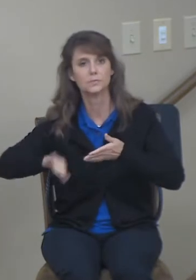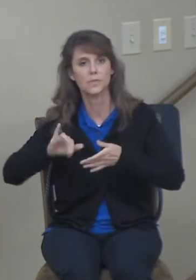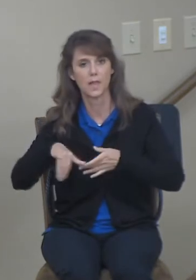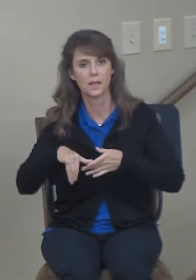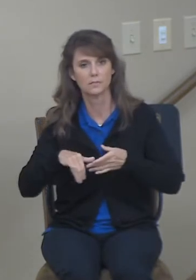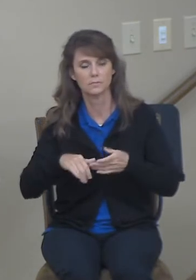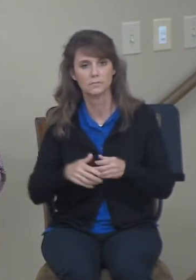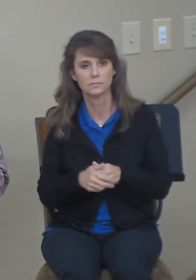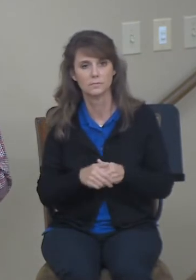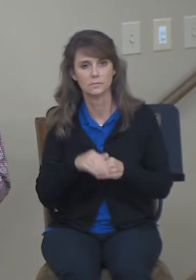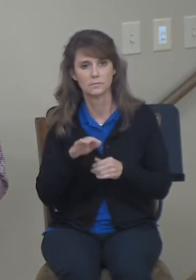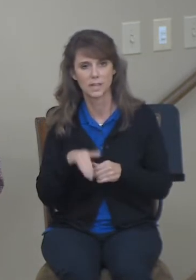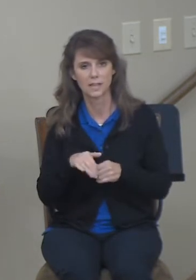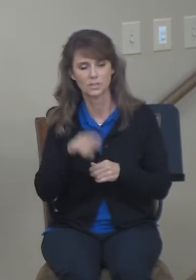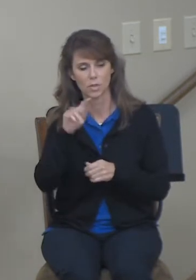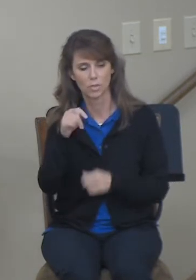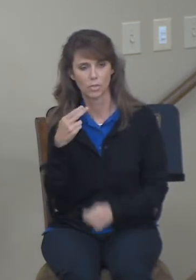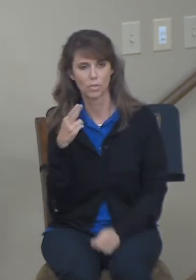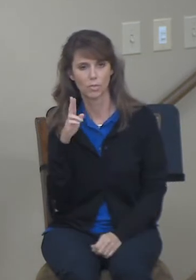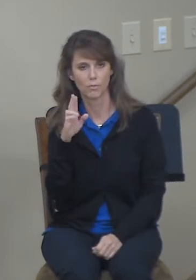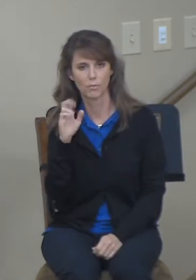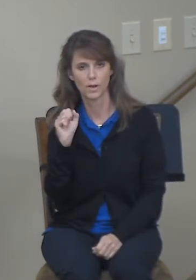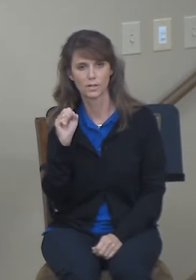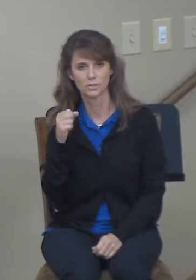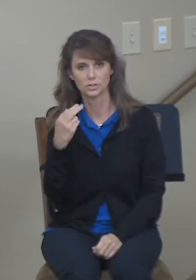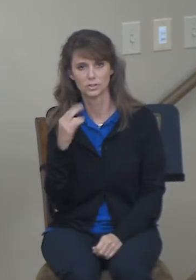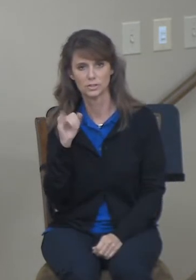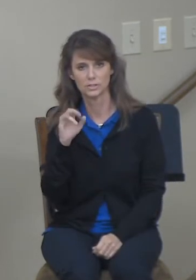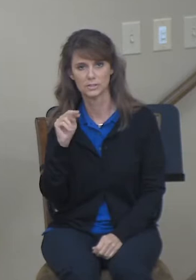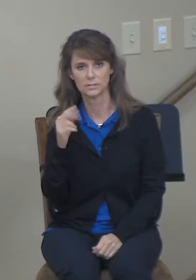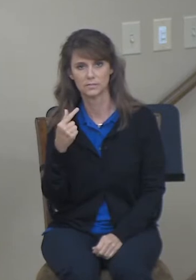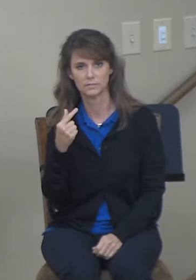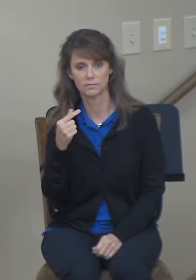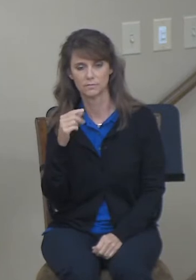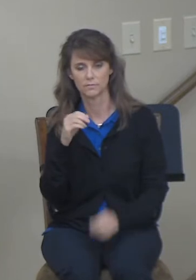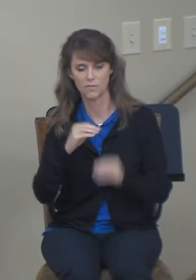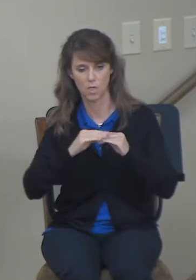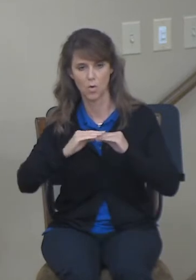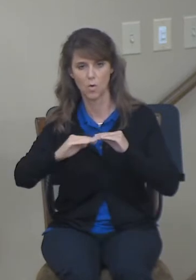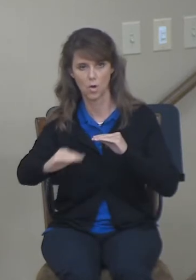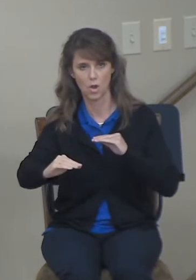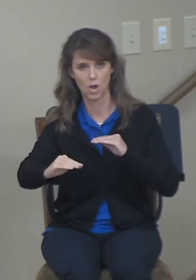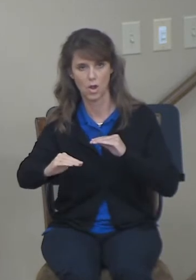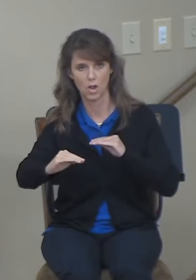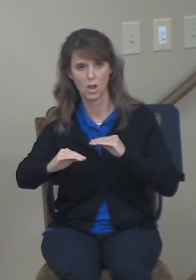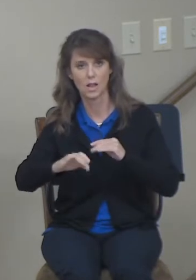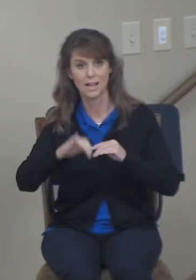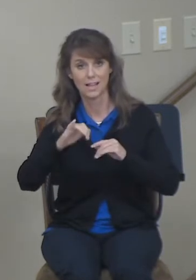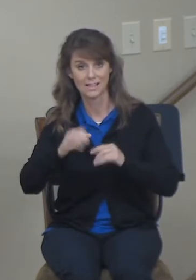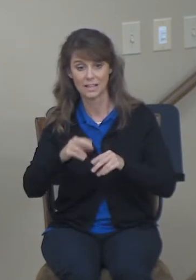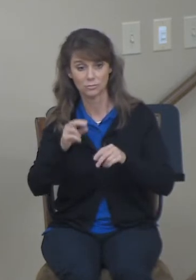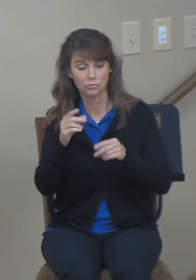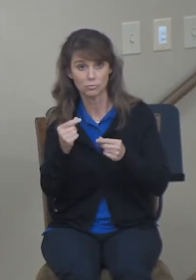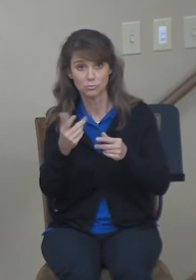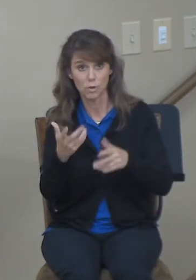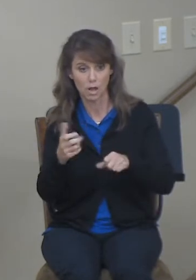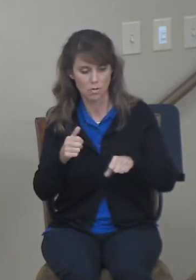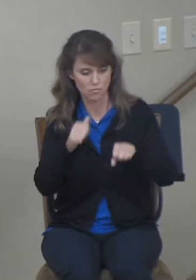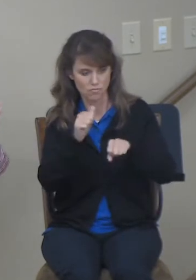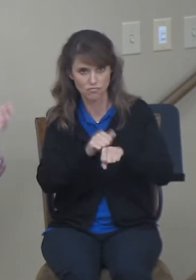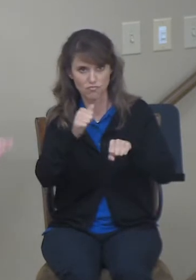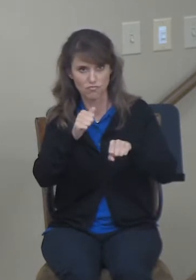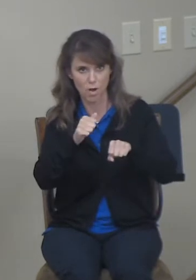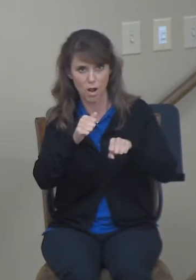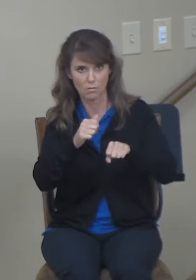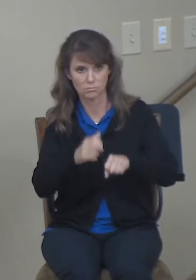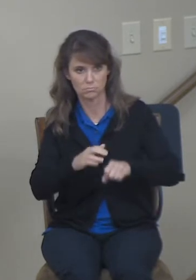village. It was typically the best of which were located on rocky outcrops, where the rock could be smoothed to a circular area at the top